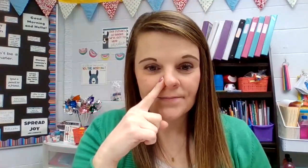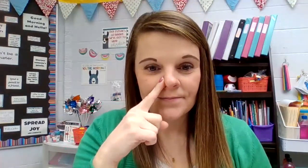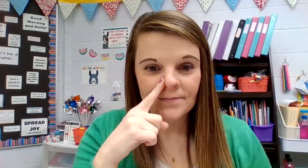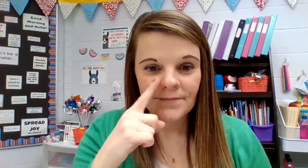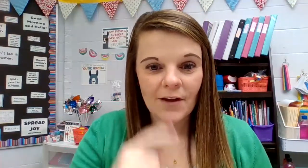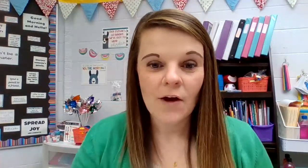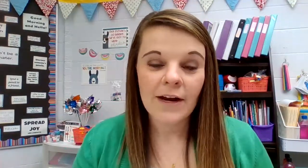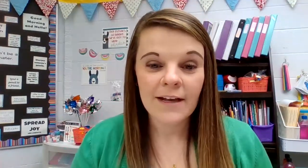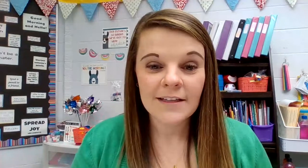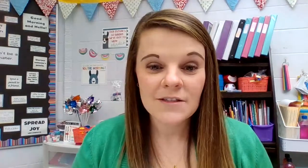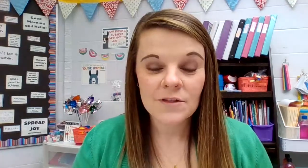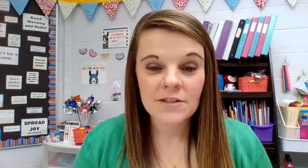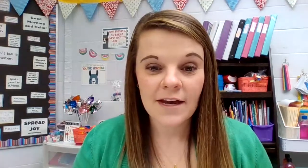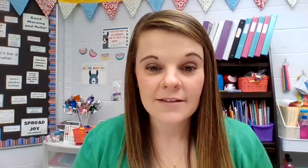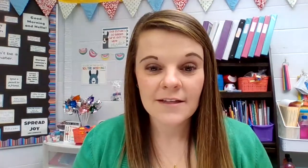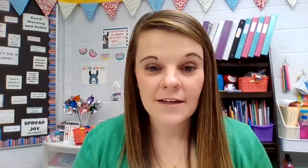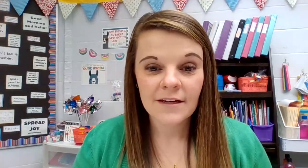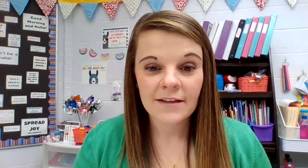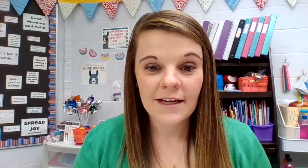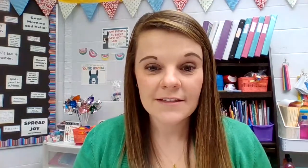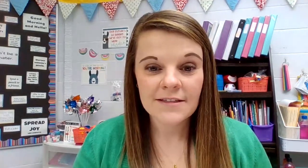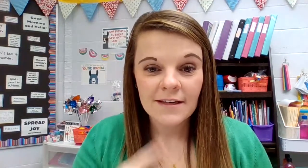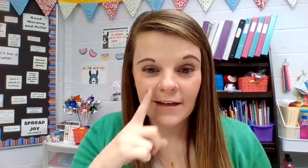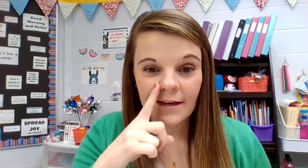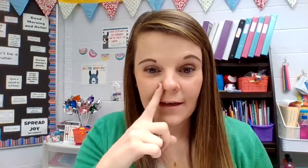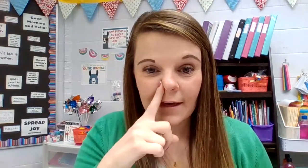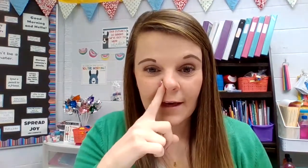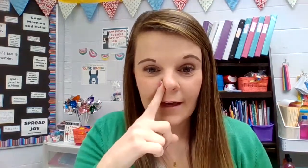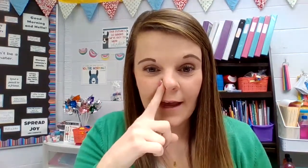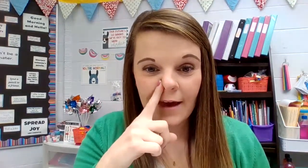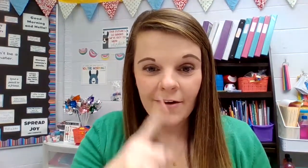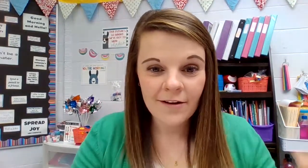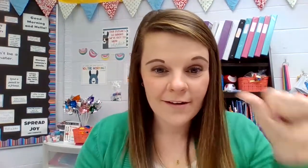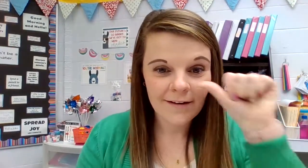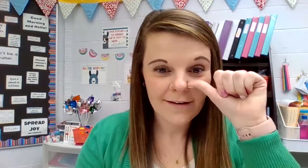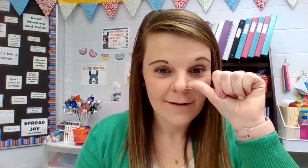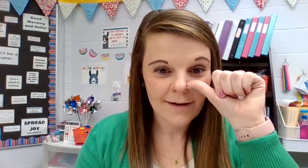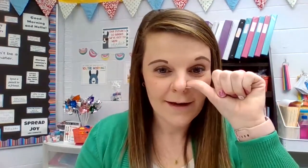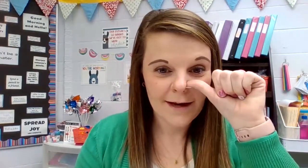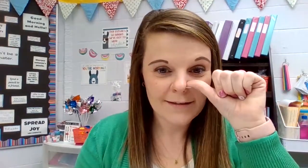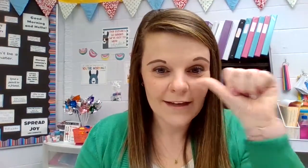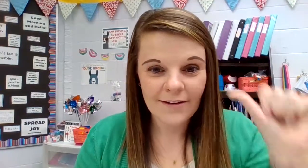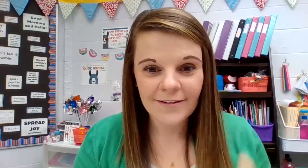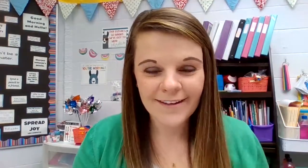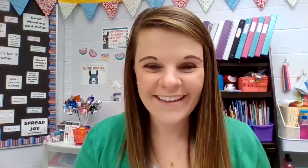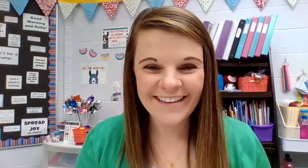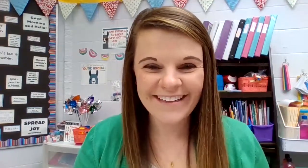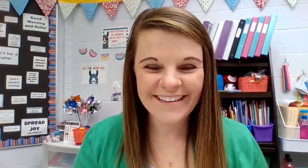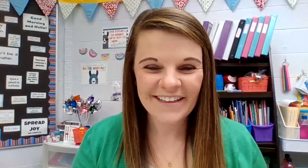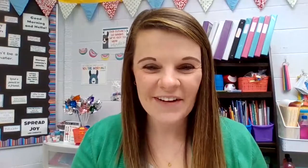All right, now let's switch sides. Let's inhale and exhale. You ready?